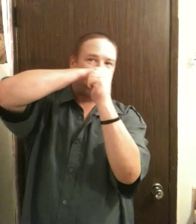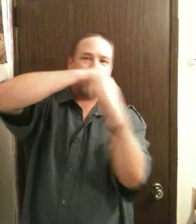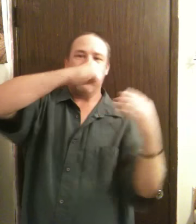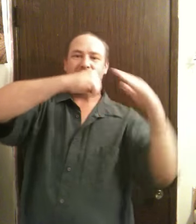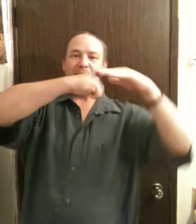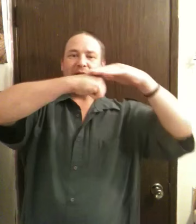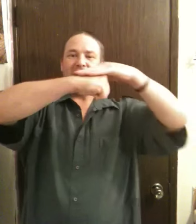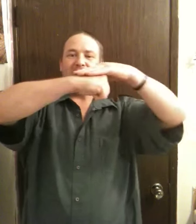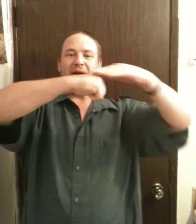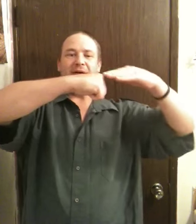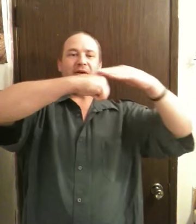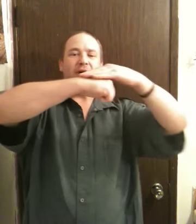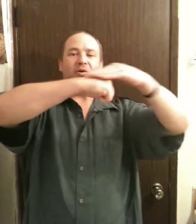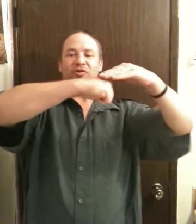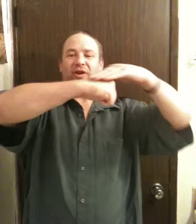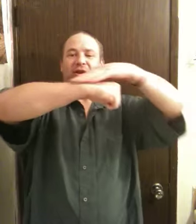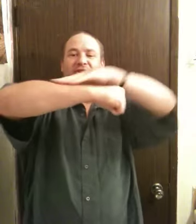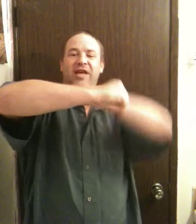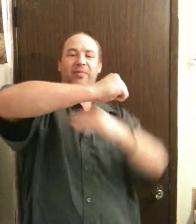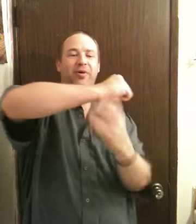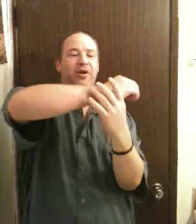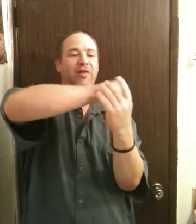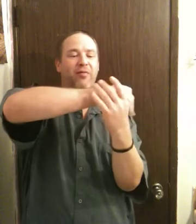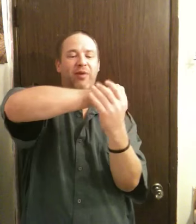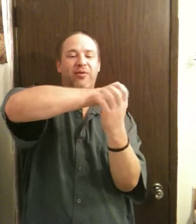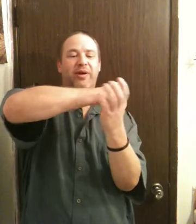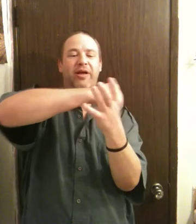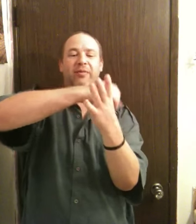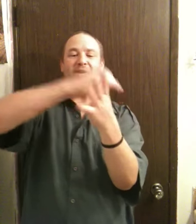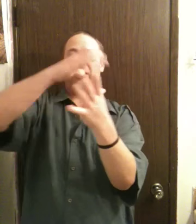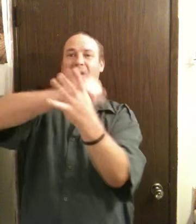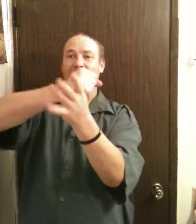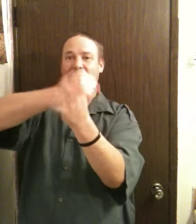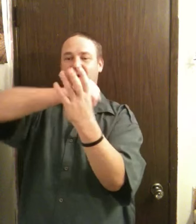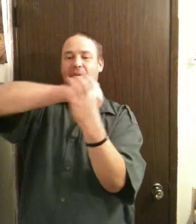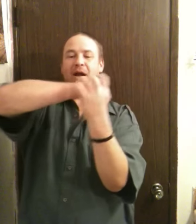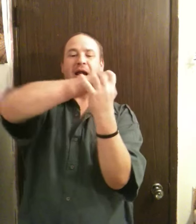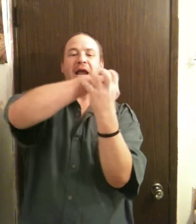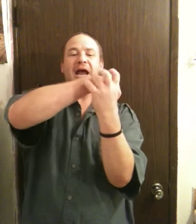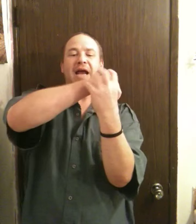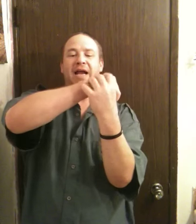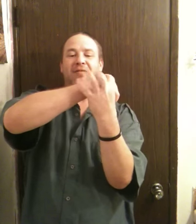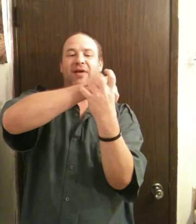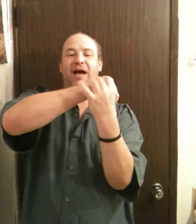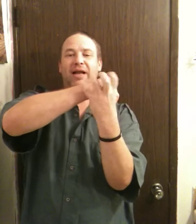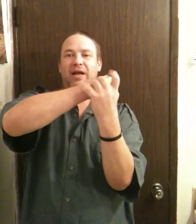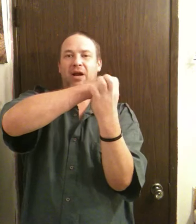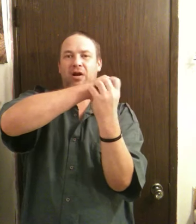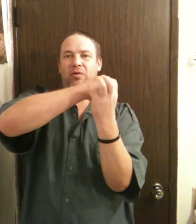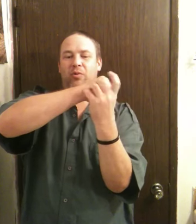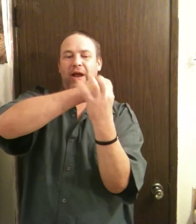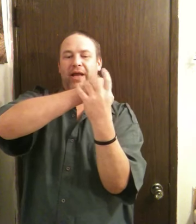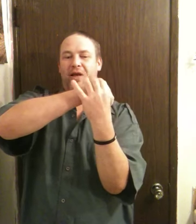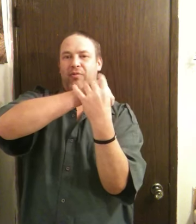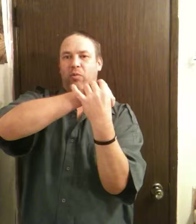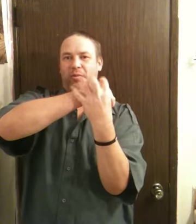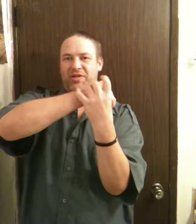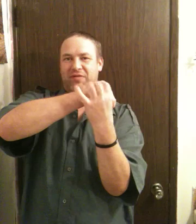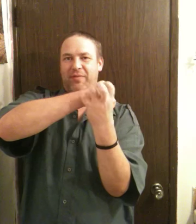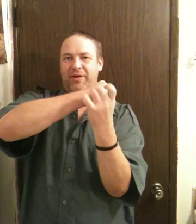top of the plane of my knuckles and this. keep it pretty level when I'm doing it when I grab my thumb. And I've got it where I can work myself up